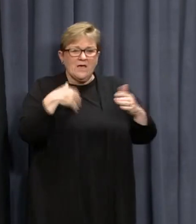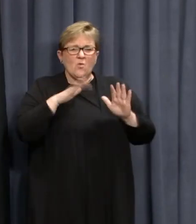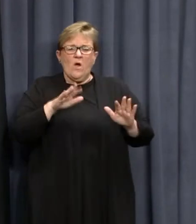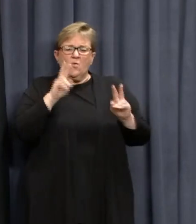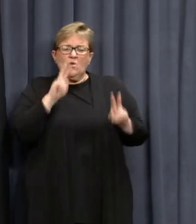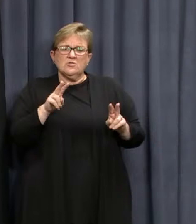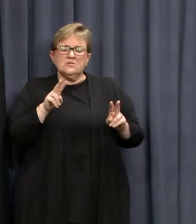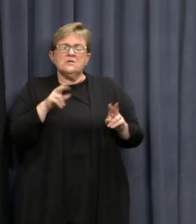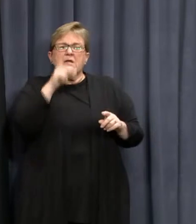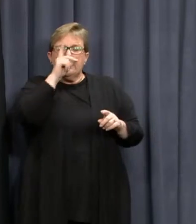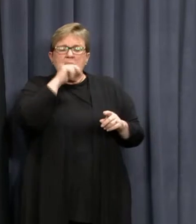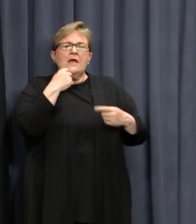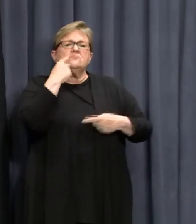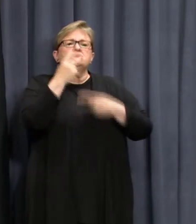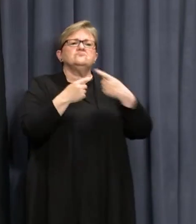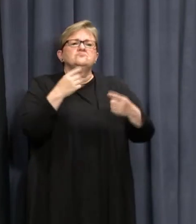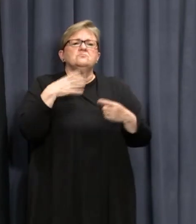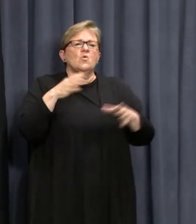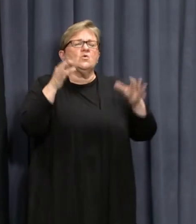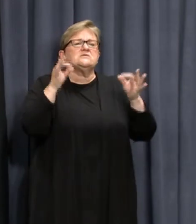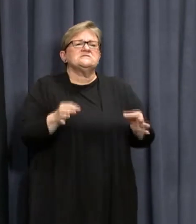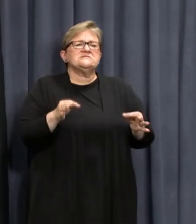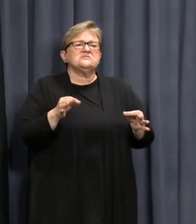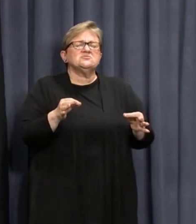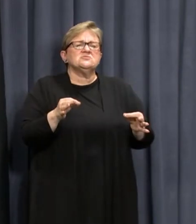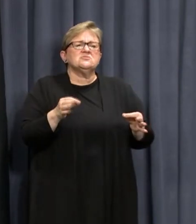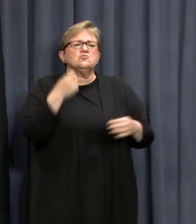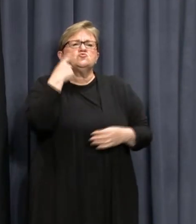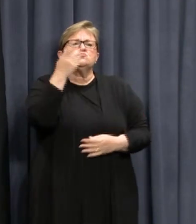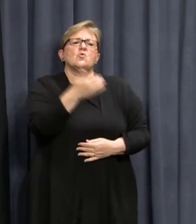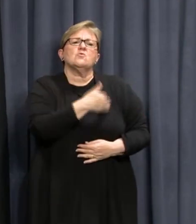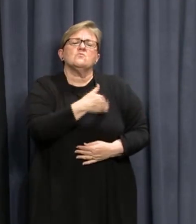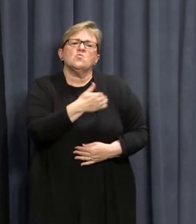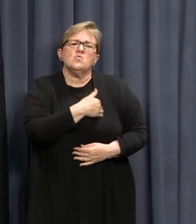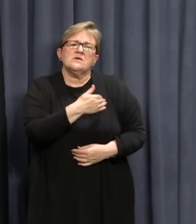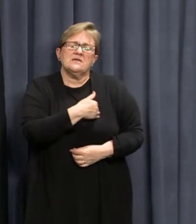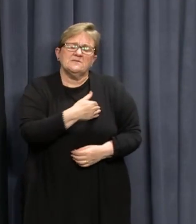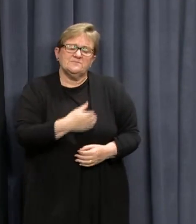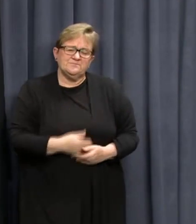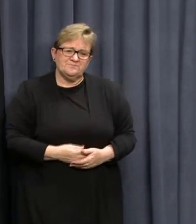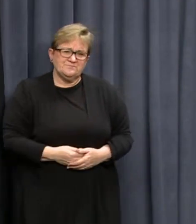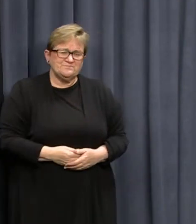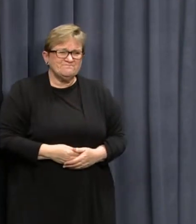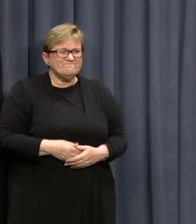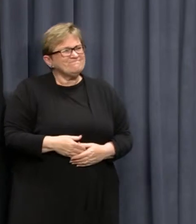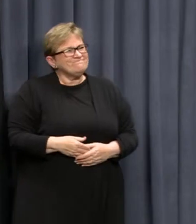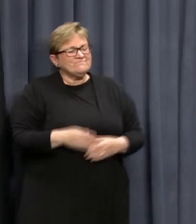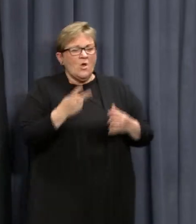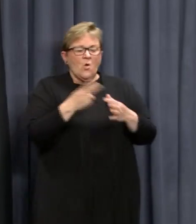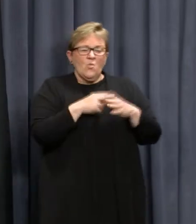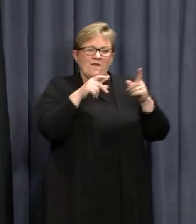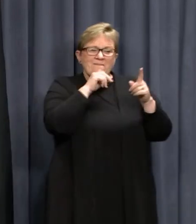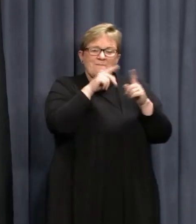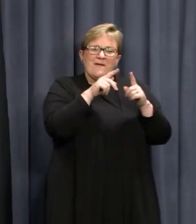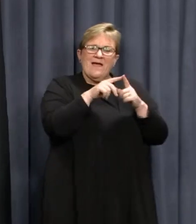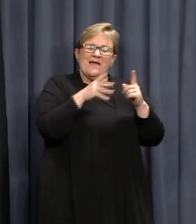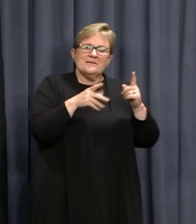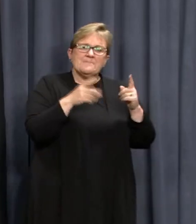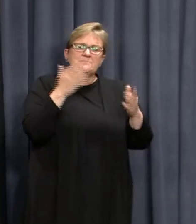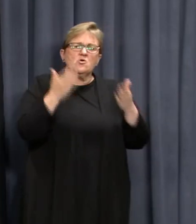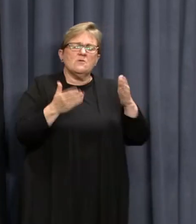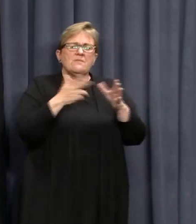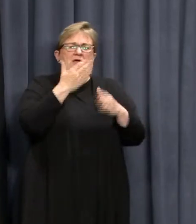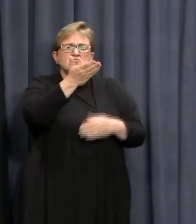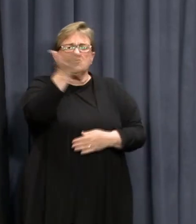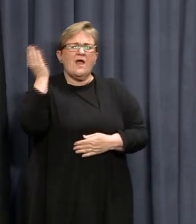And we'll be able to make a more informed decision tomorrow morning. The thing about this case, as opposed to